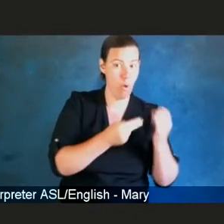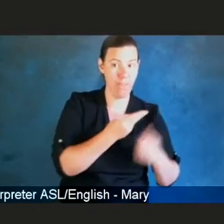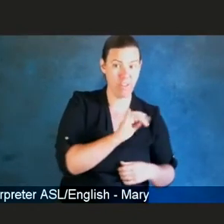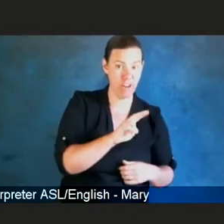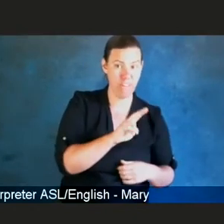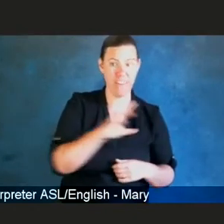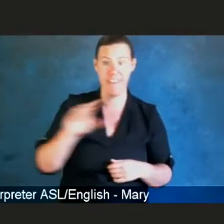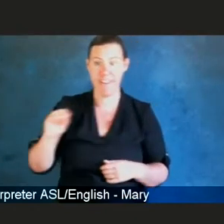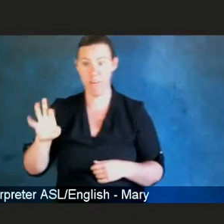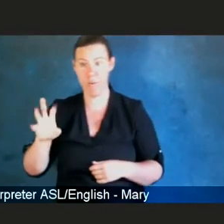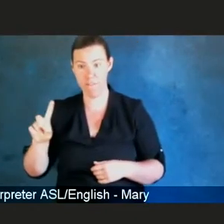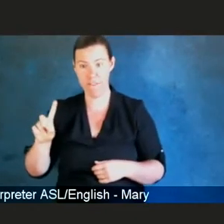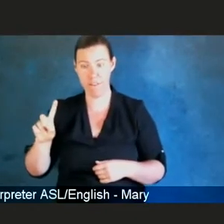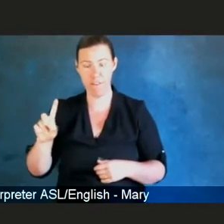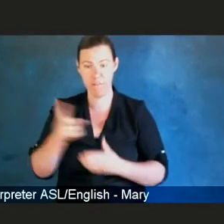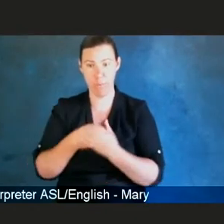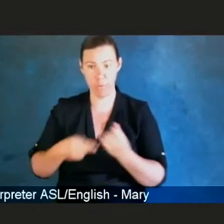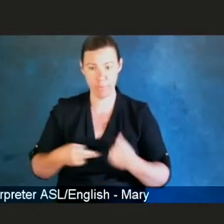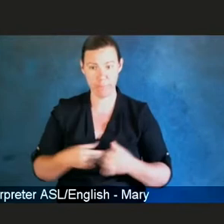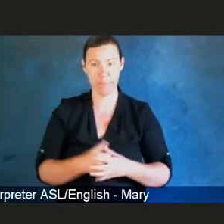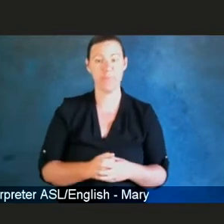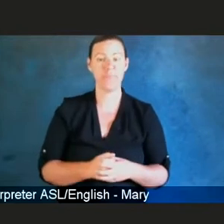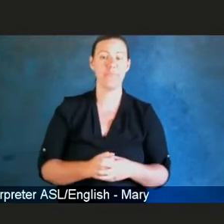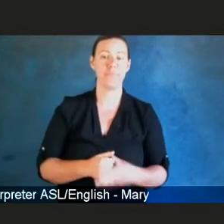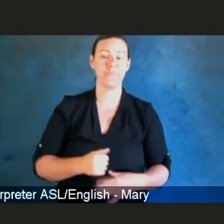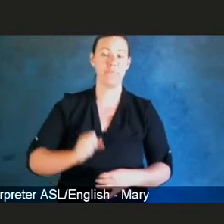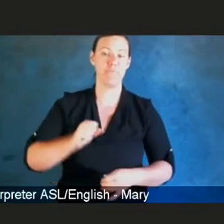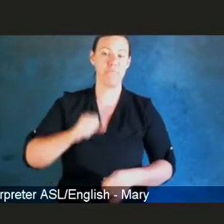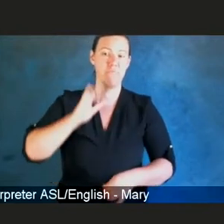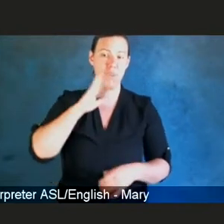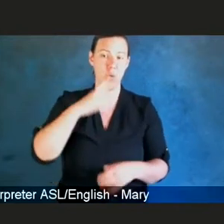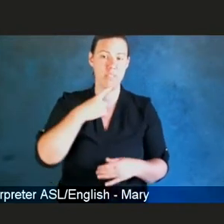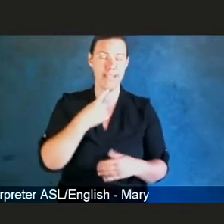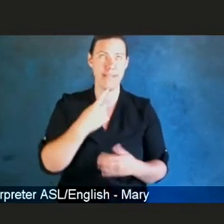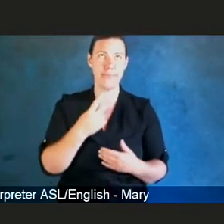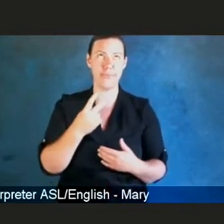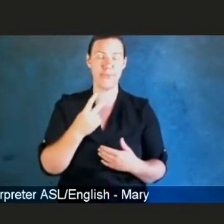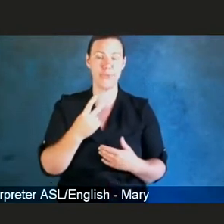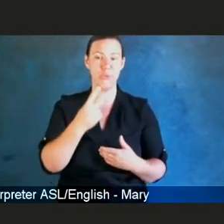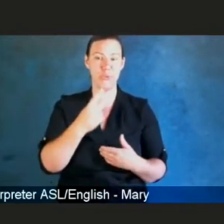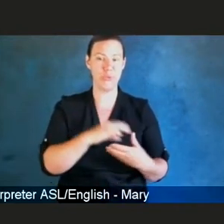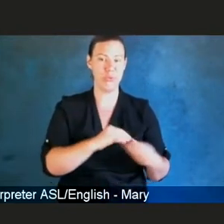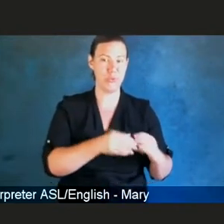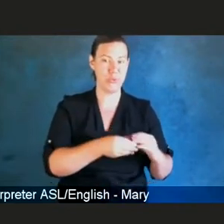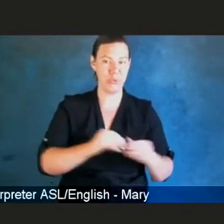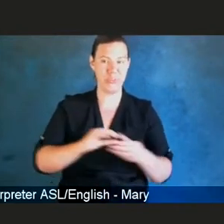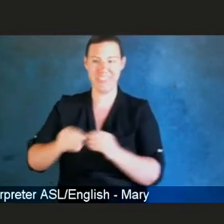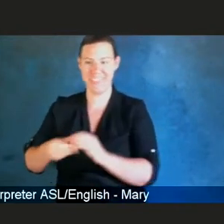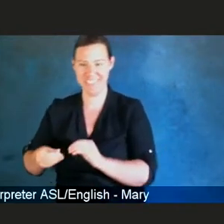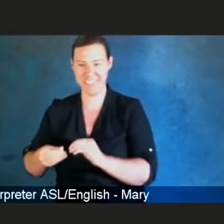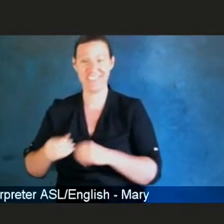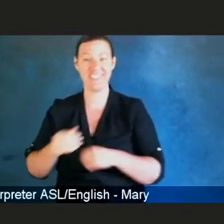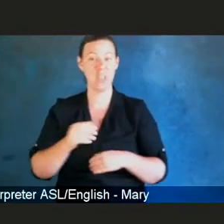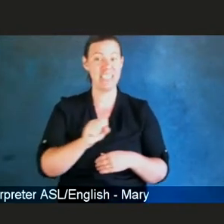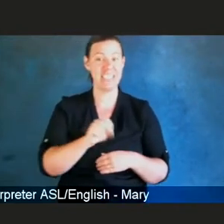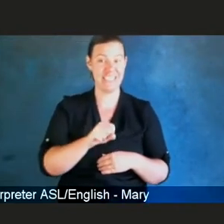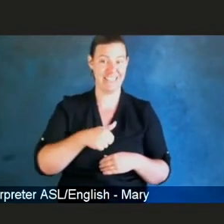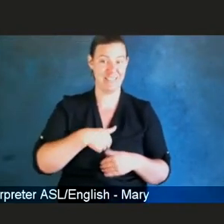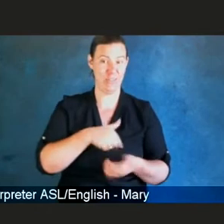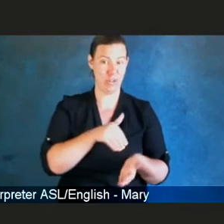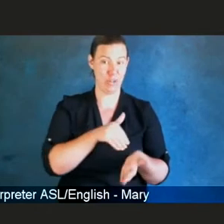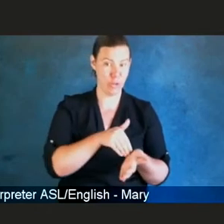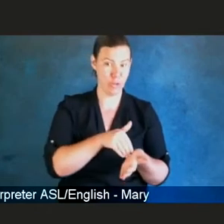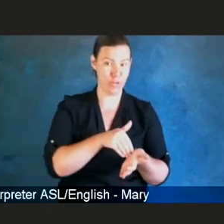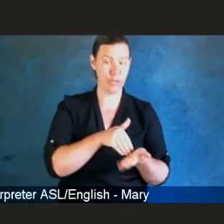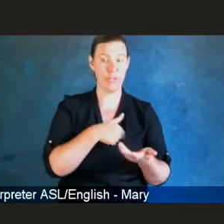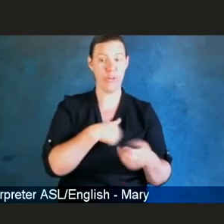two-part story here. Yes, you're a physician. Yes, you've